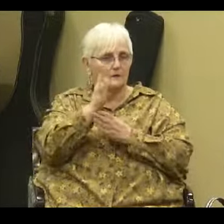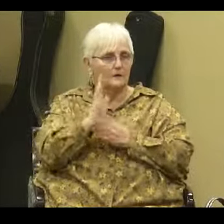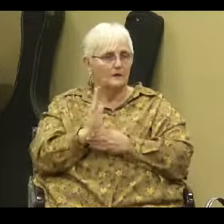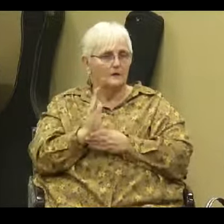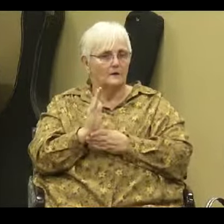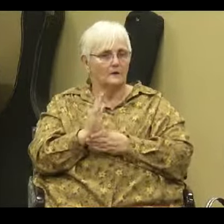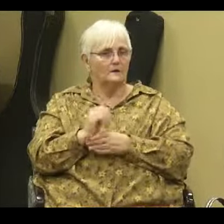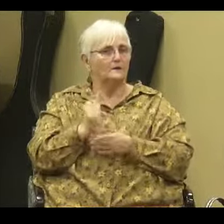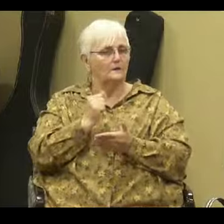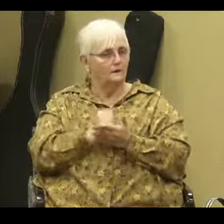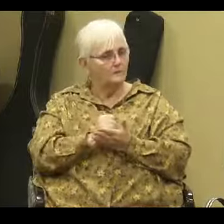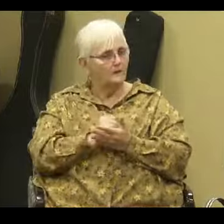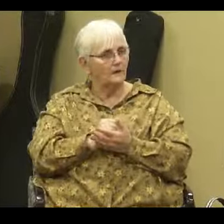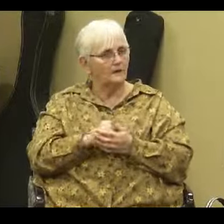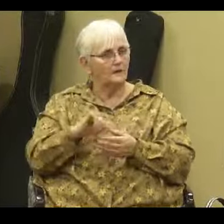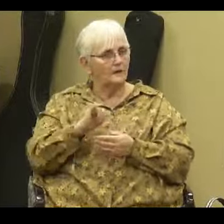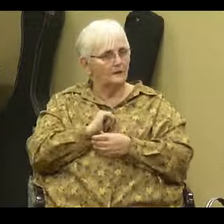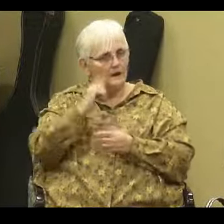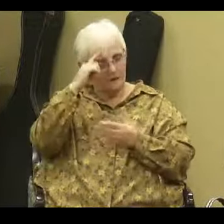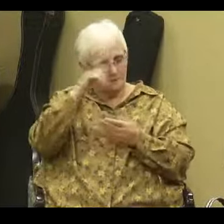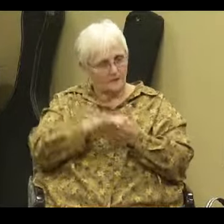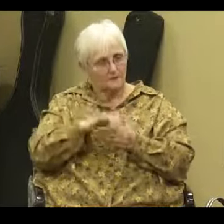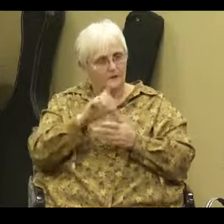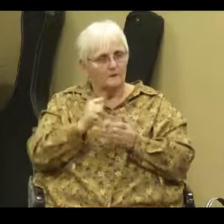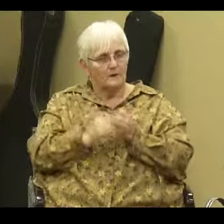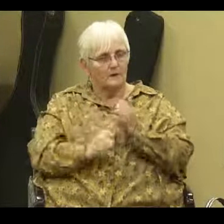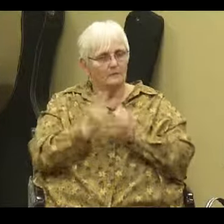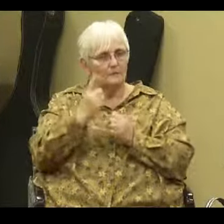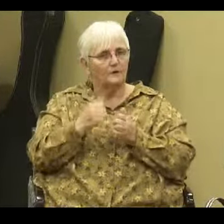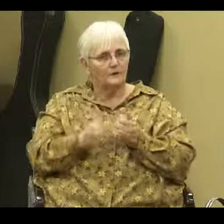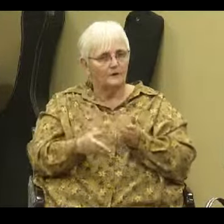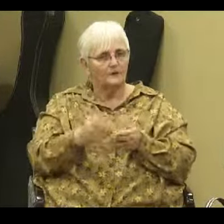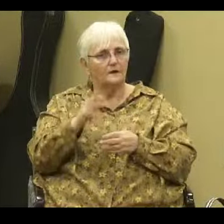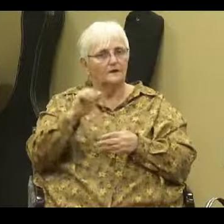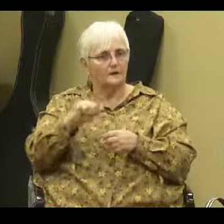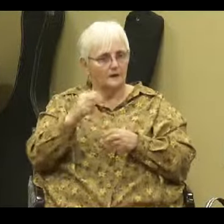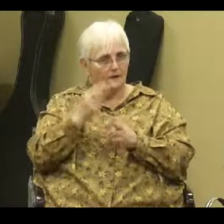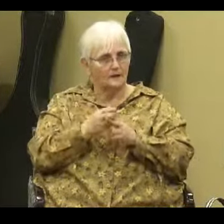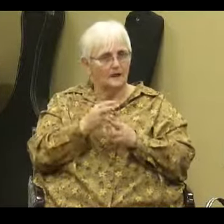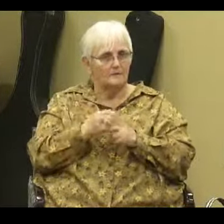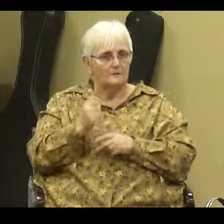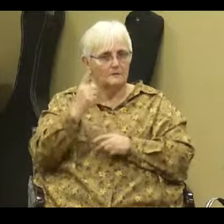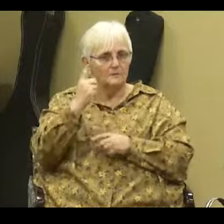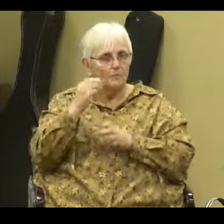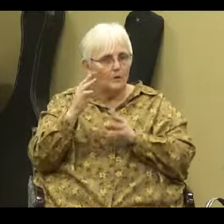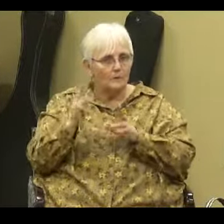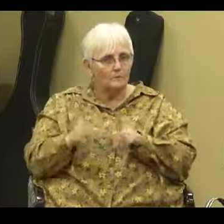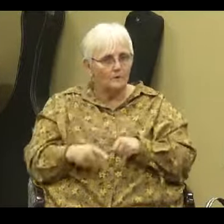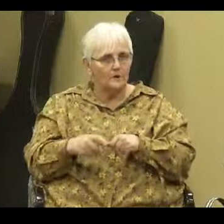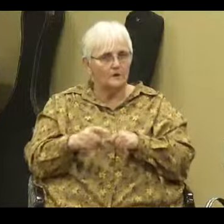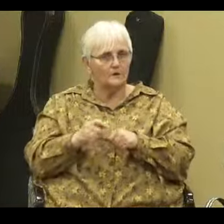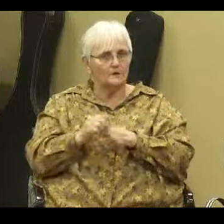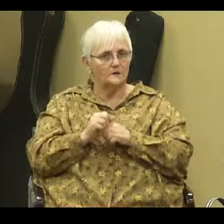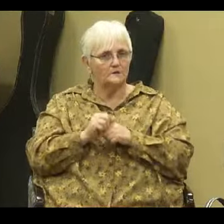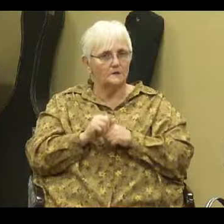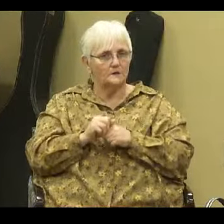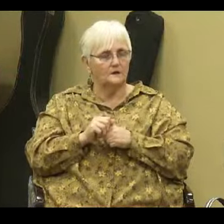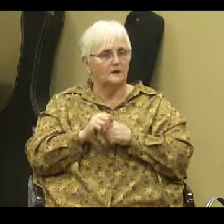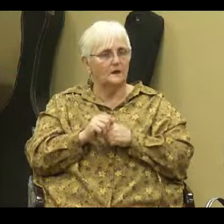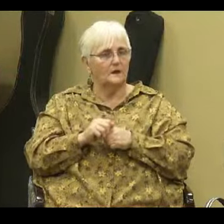Amen. And I believe just about everyone in here can name at least one person they know that does not know the things of